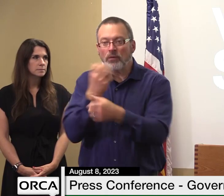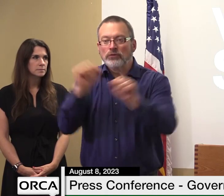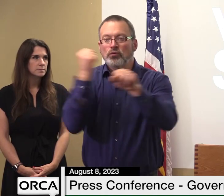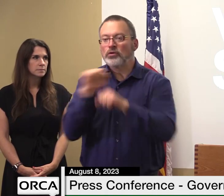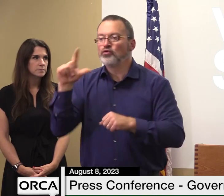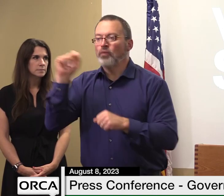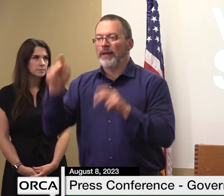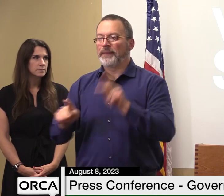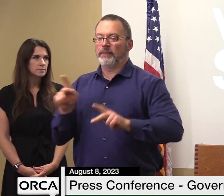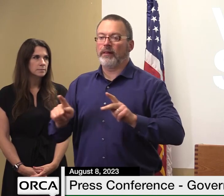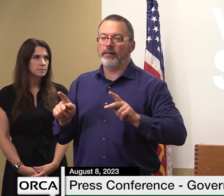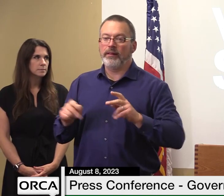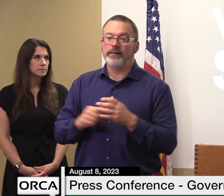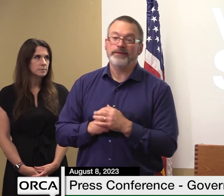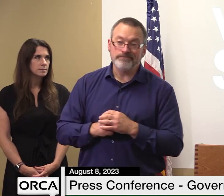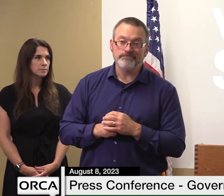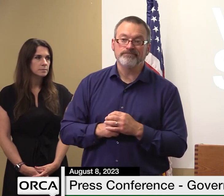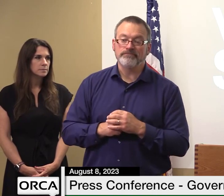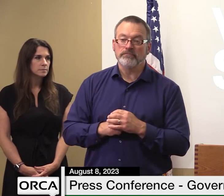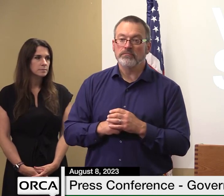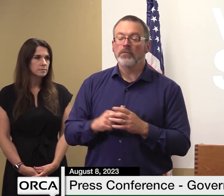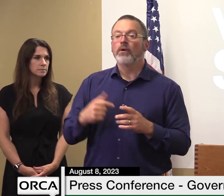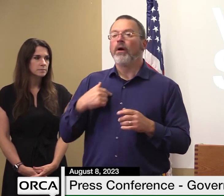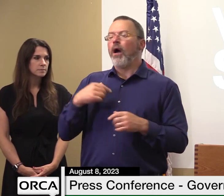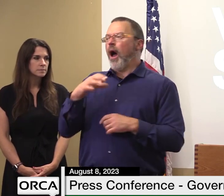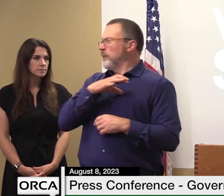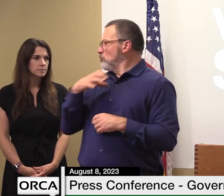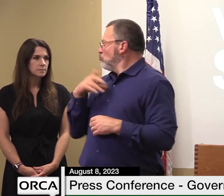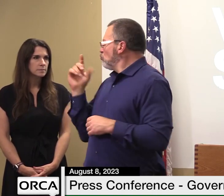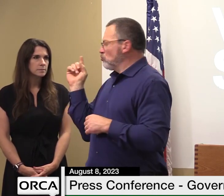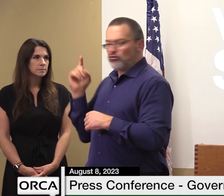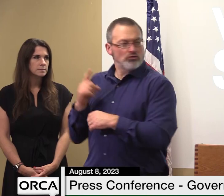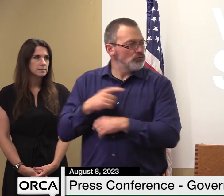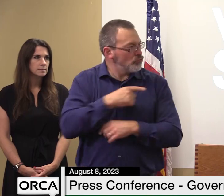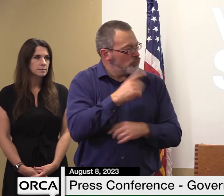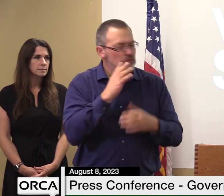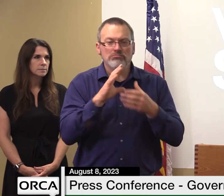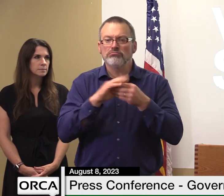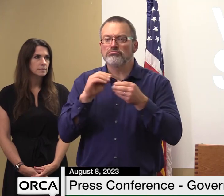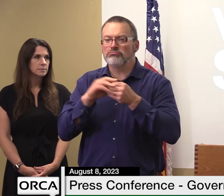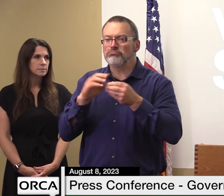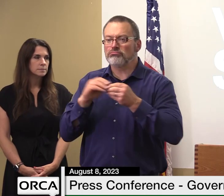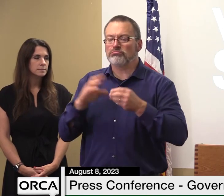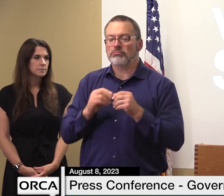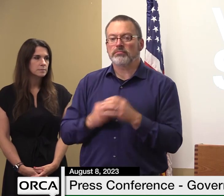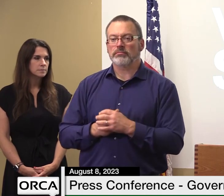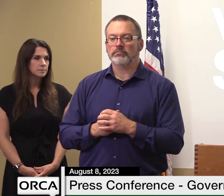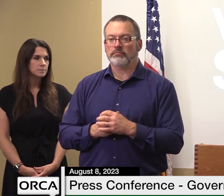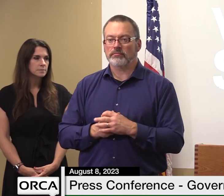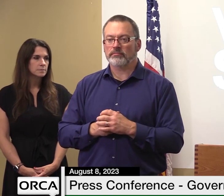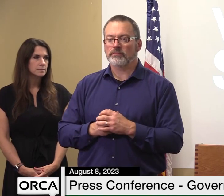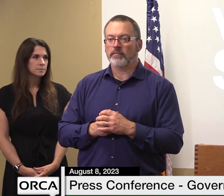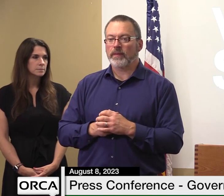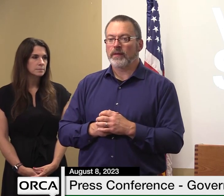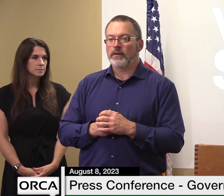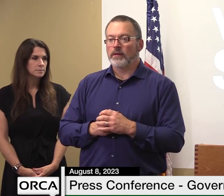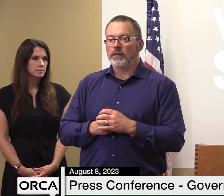will have more on our ongoing emergency response efforts these new storms